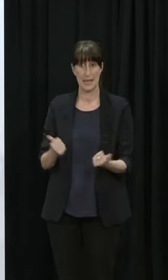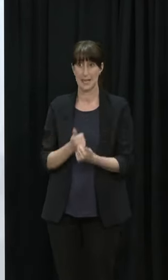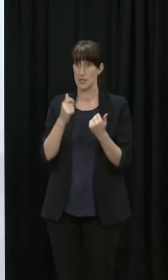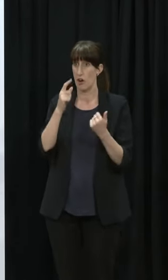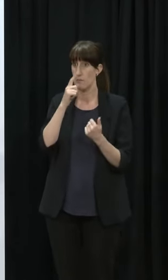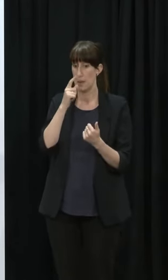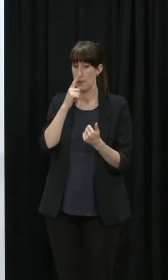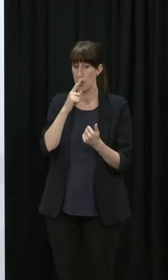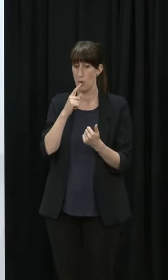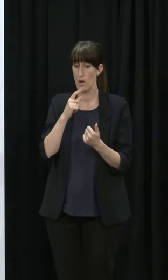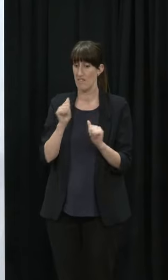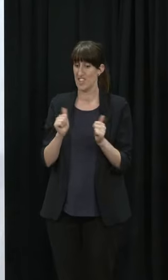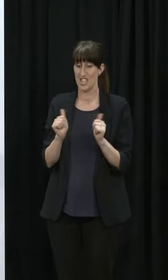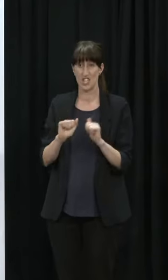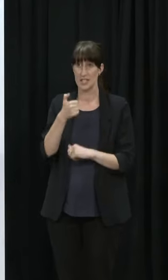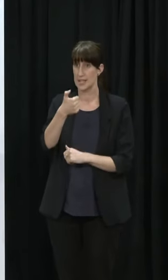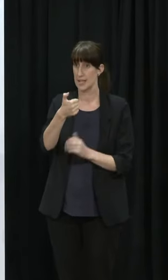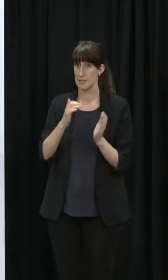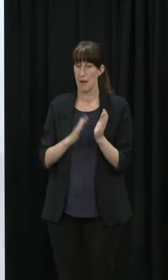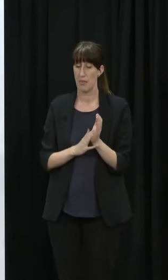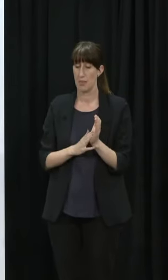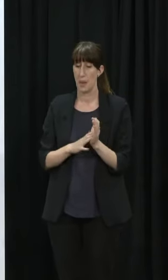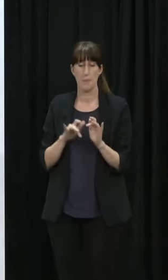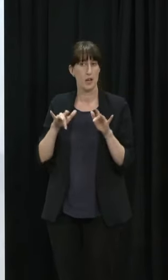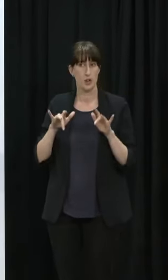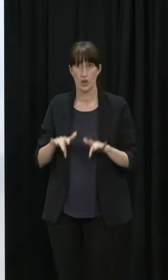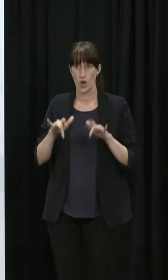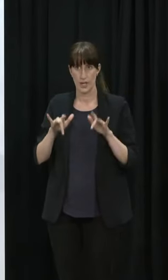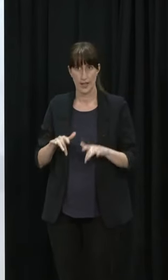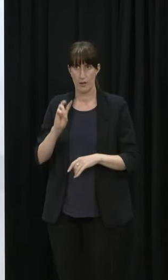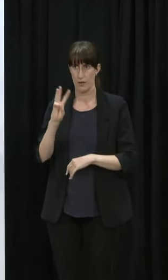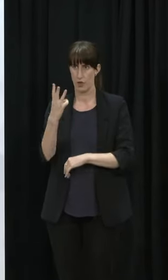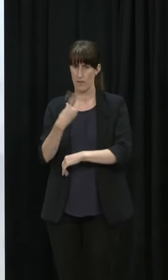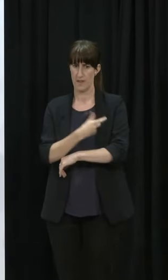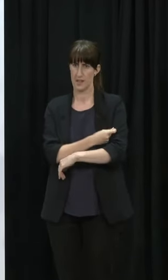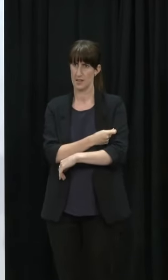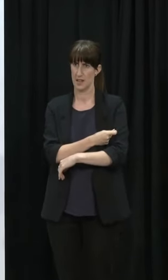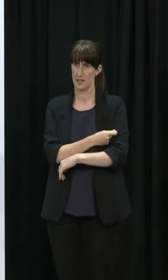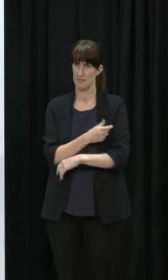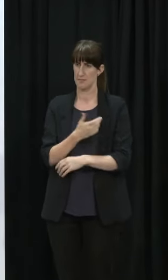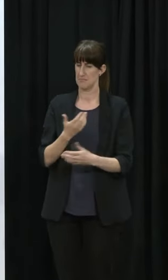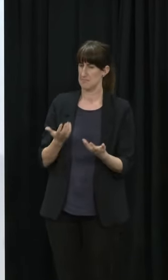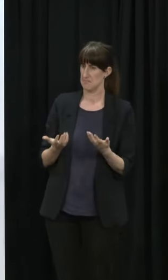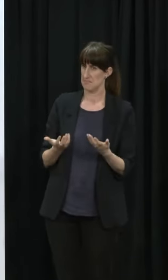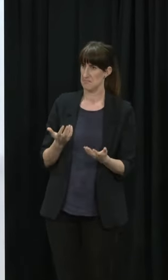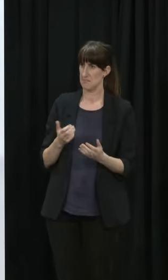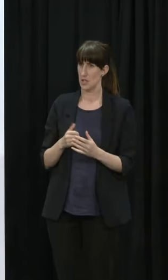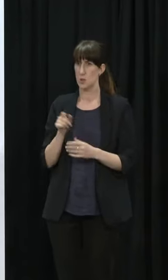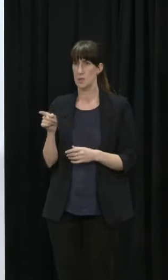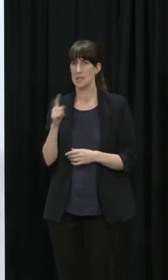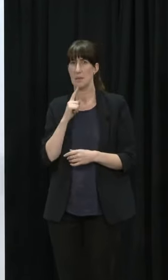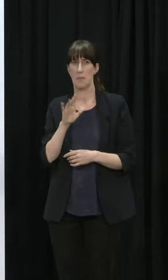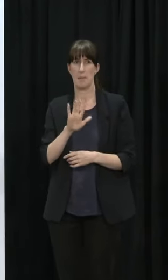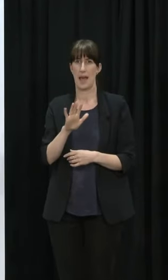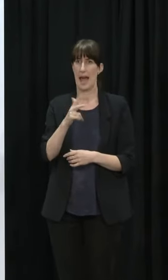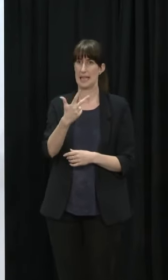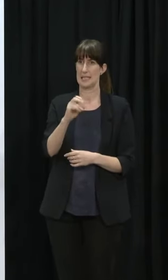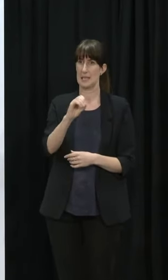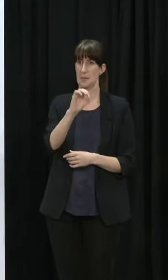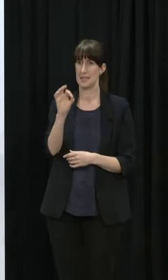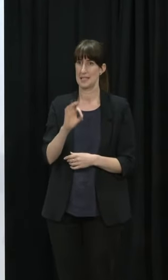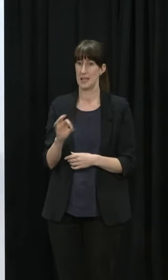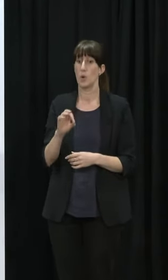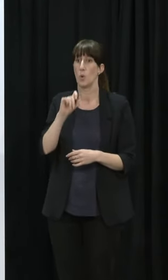is there a certain level of uptake that you would not be happy with by the end of February obviously you're saying somewhere 80% will